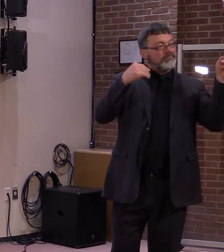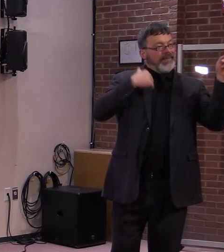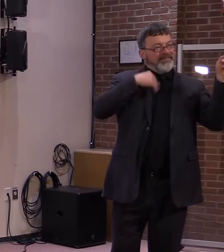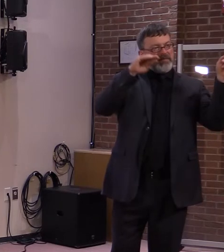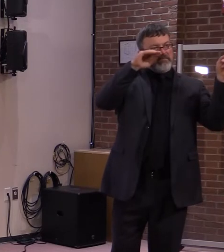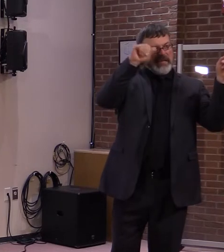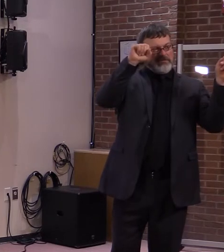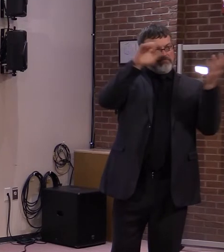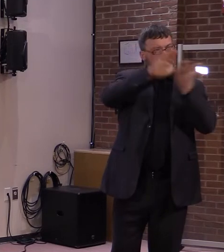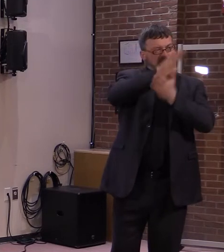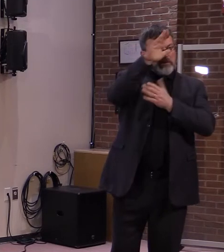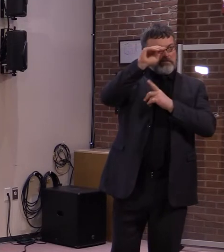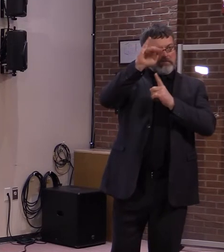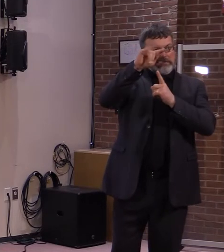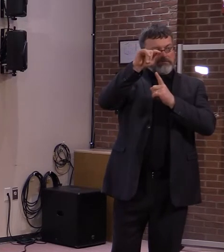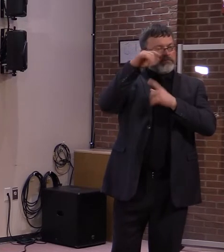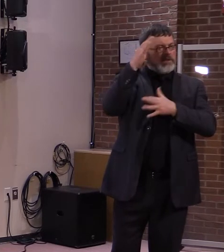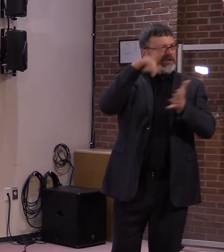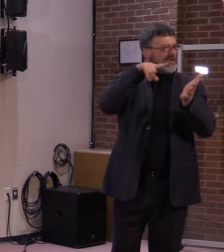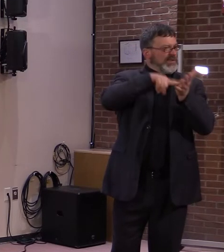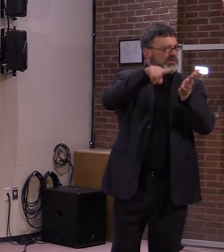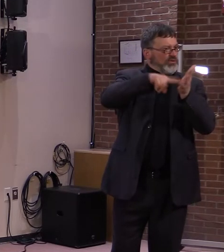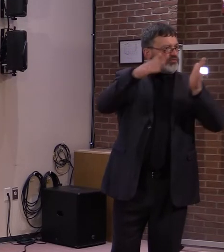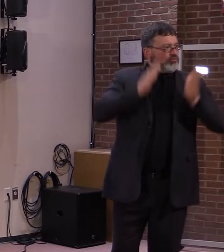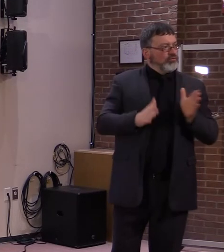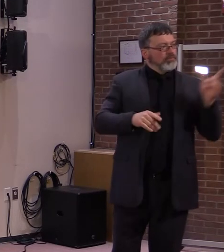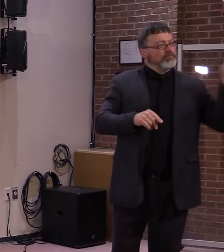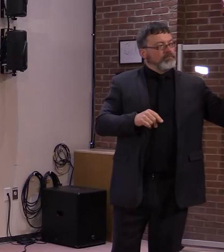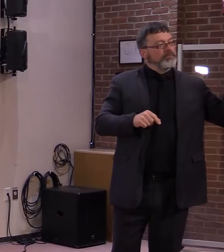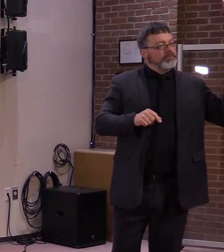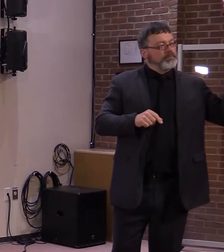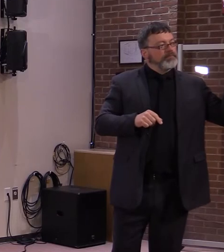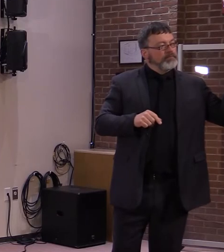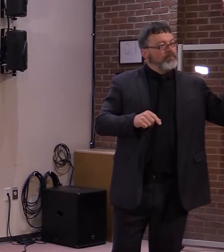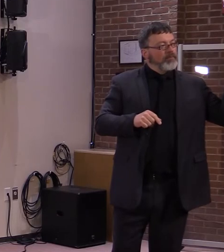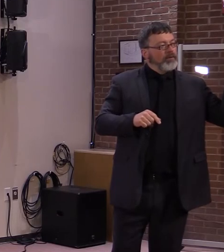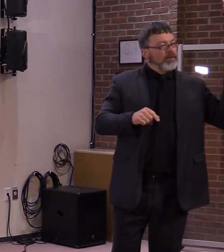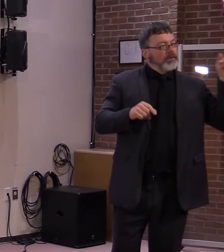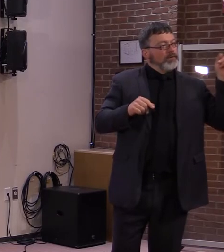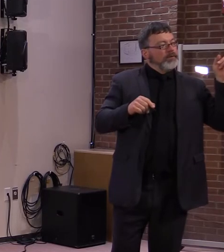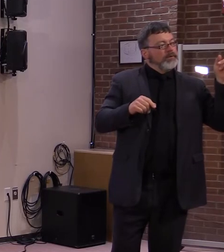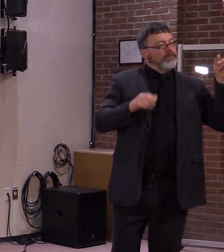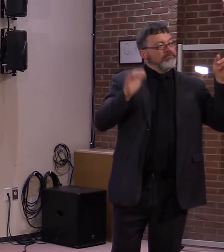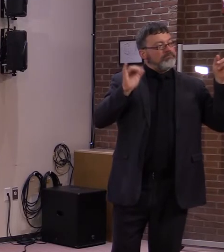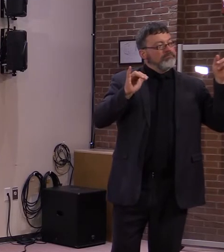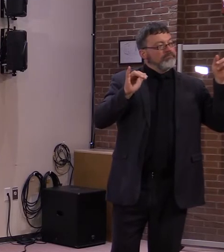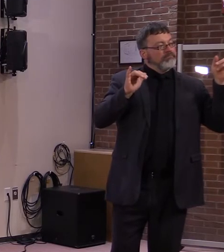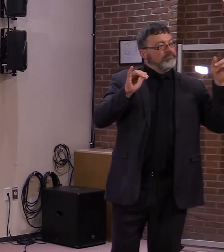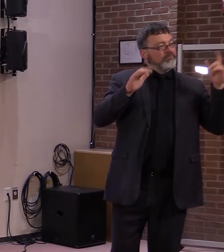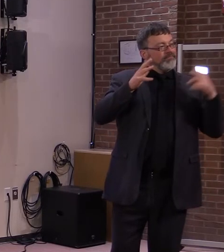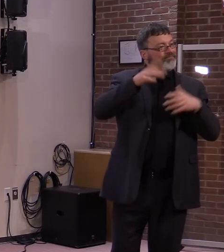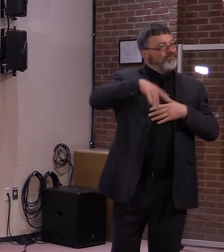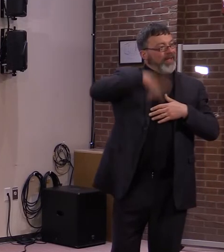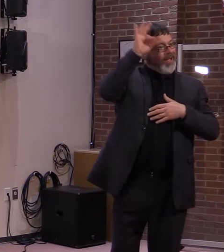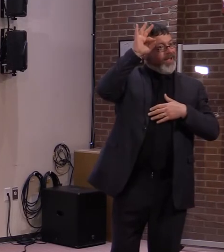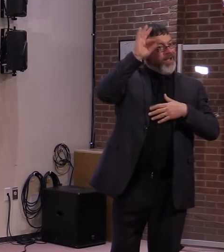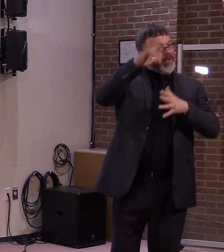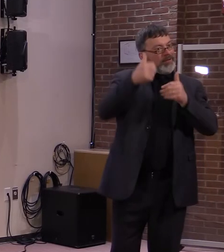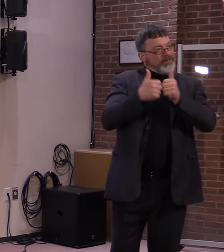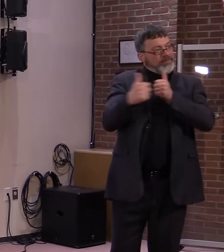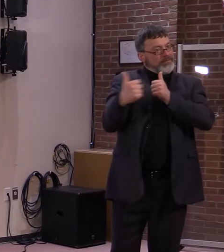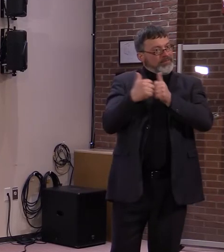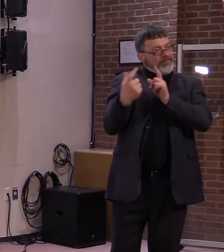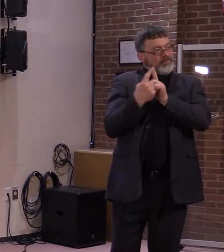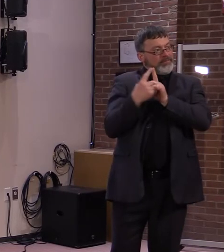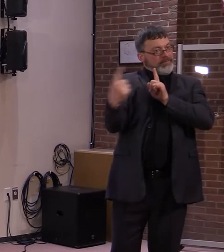going to help for that, will not increase the spread of the disease. It doesn't